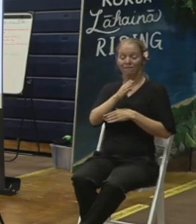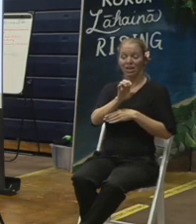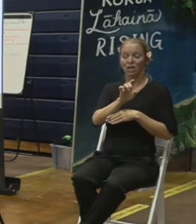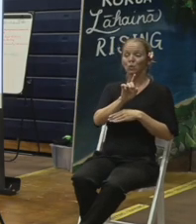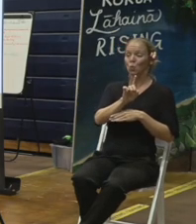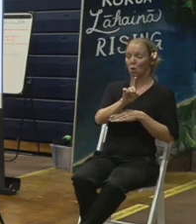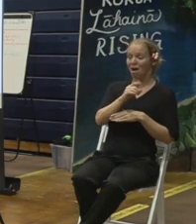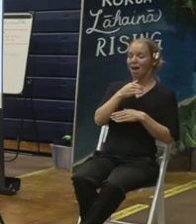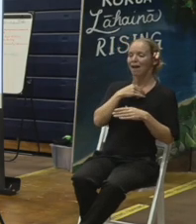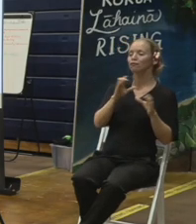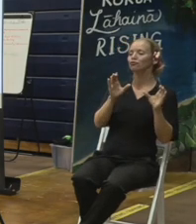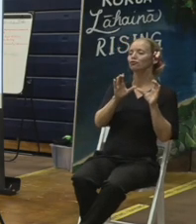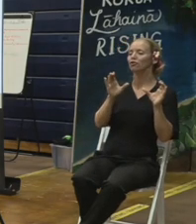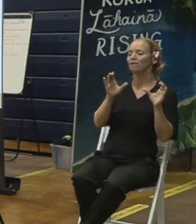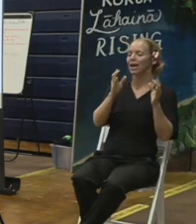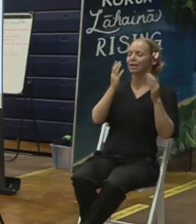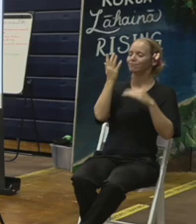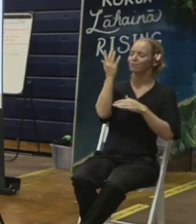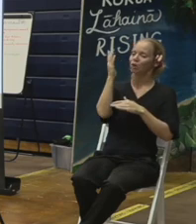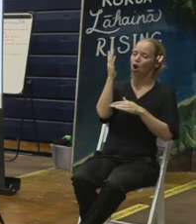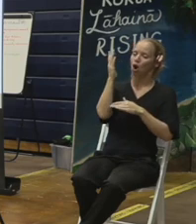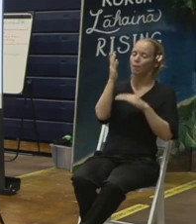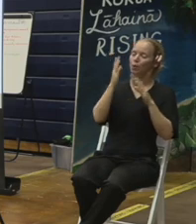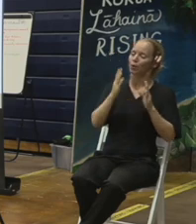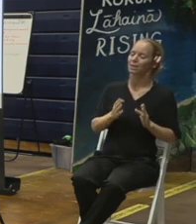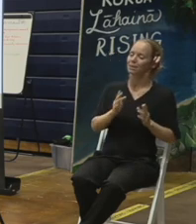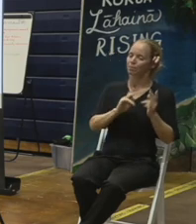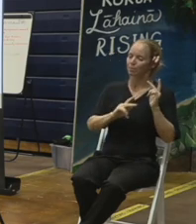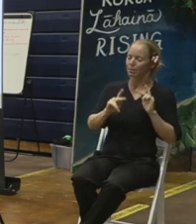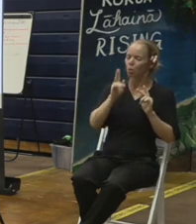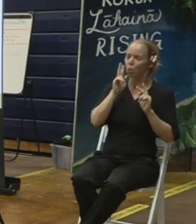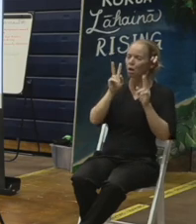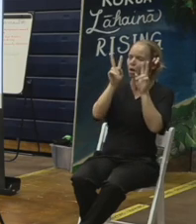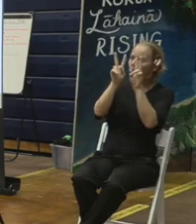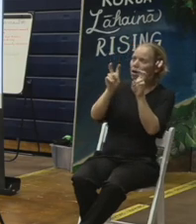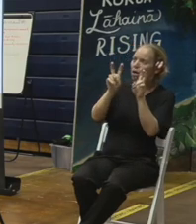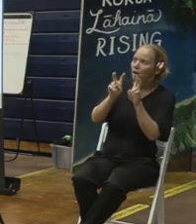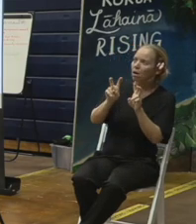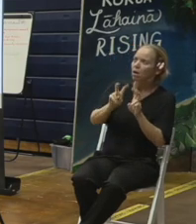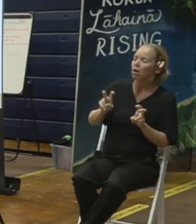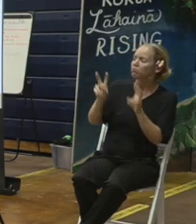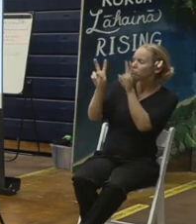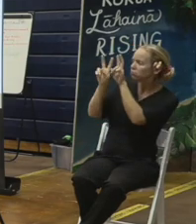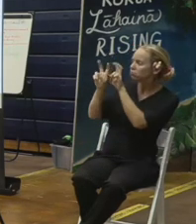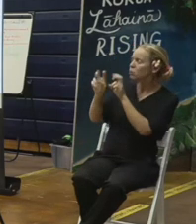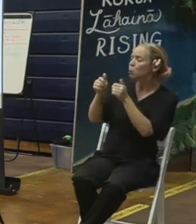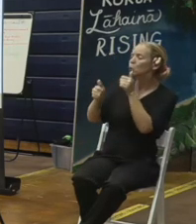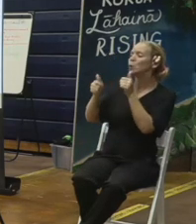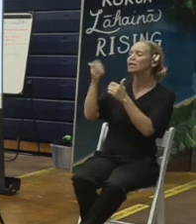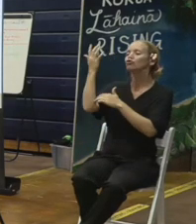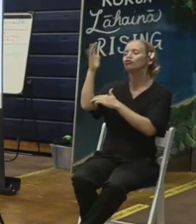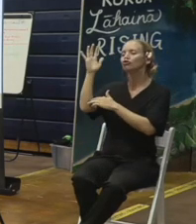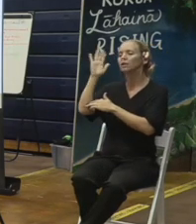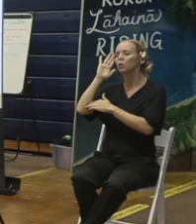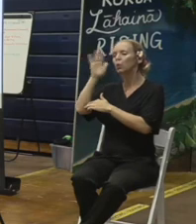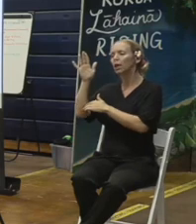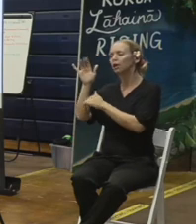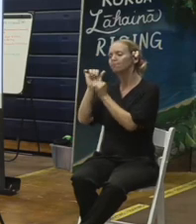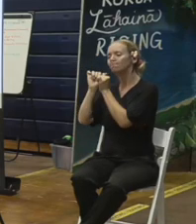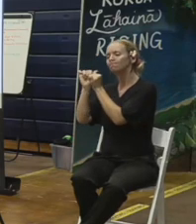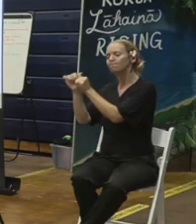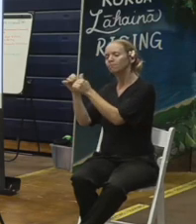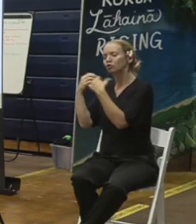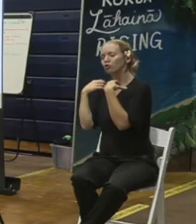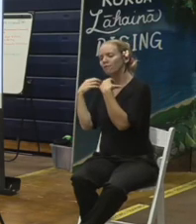arborists to come out and evaluate every single one of those trees and determine which ones, what of those trees do pose a hazard